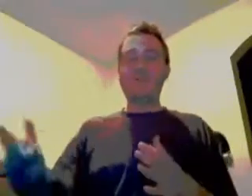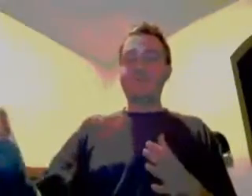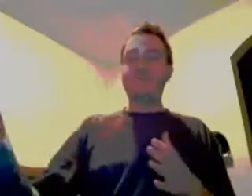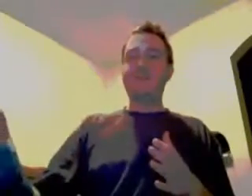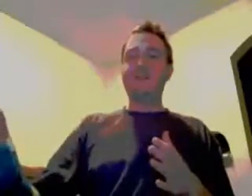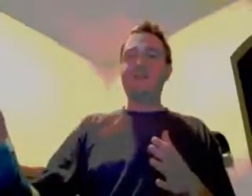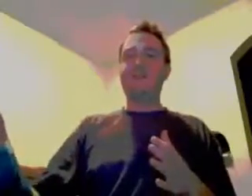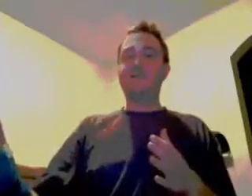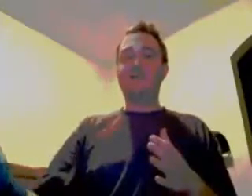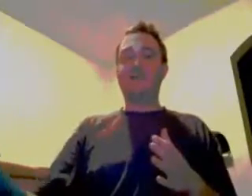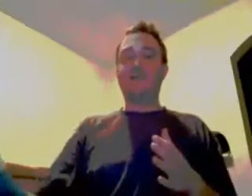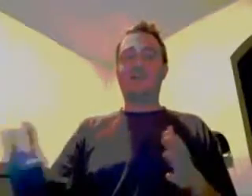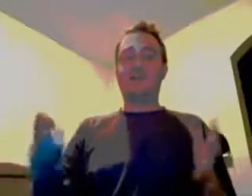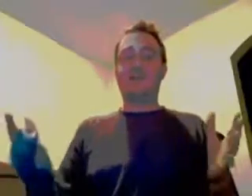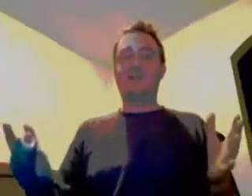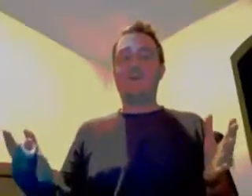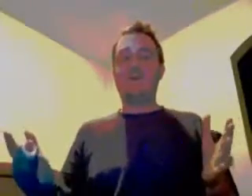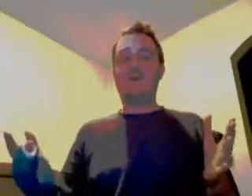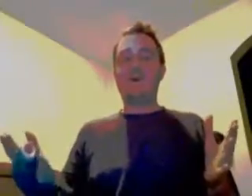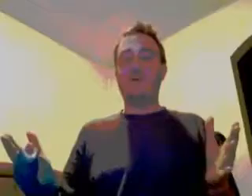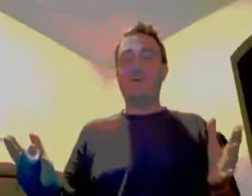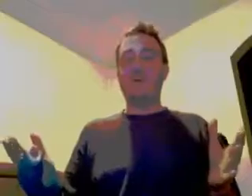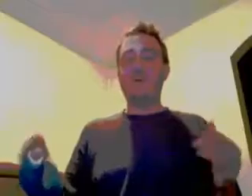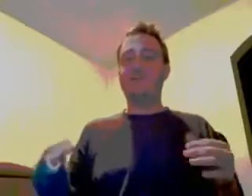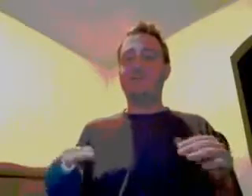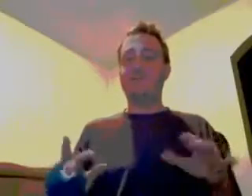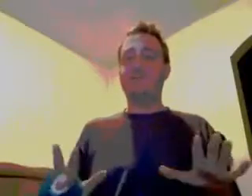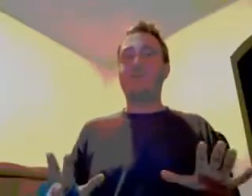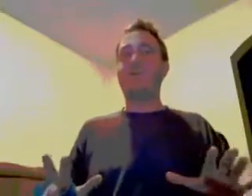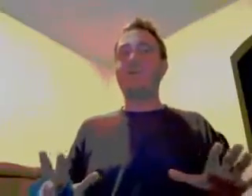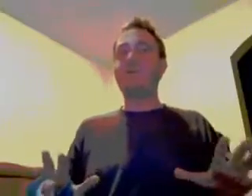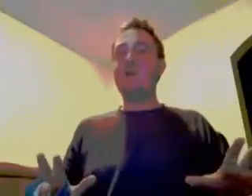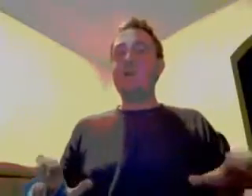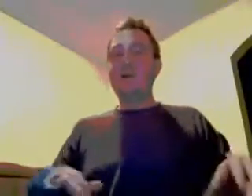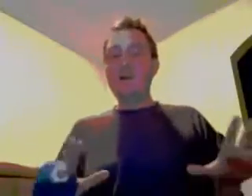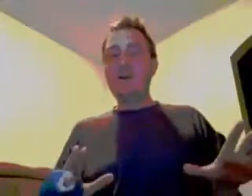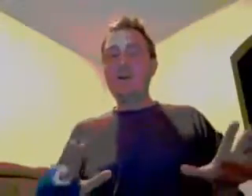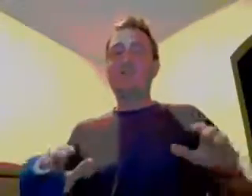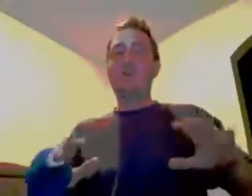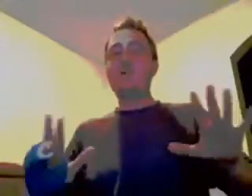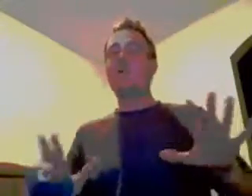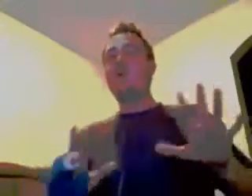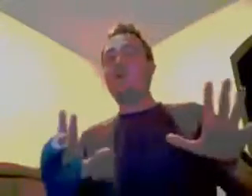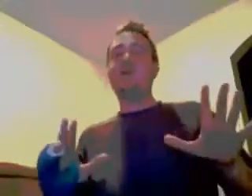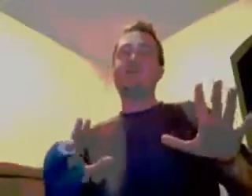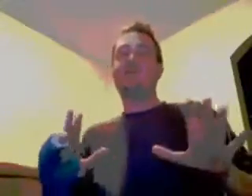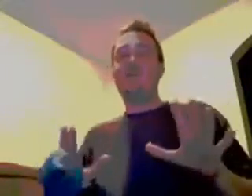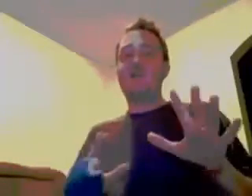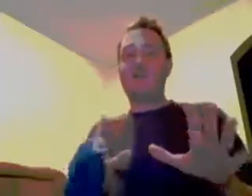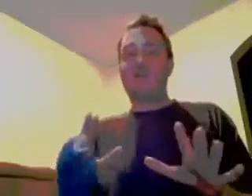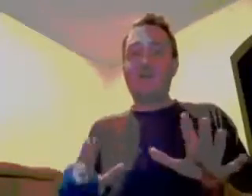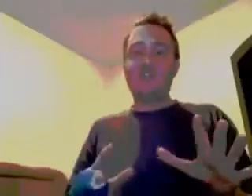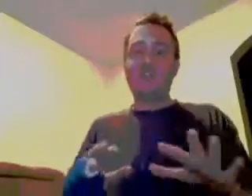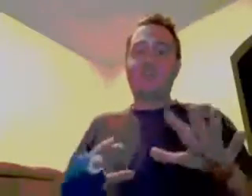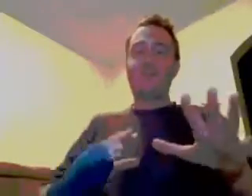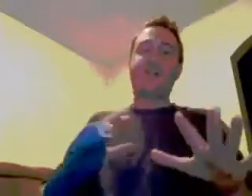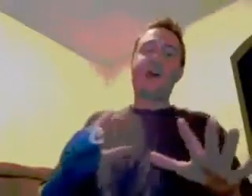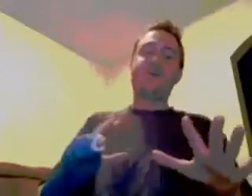was the same thing that was Kentucky. Kentucky had a big public employees pension problem. Oh, no, public employees aren't going to get all their pension, their retirement